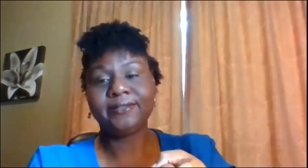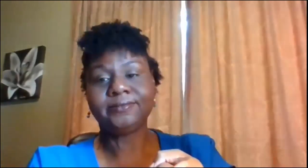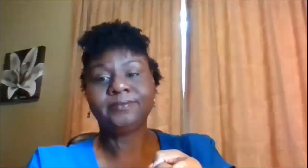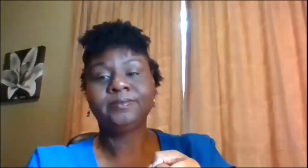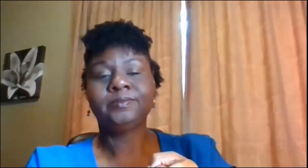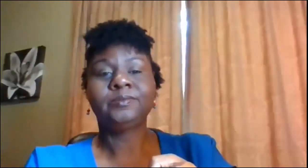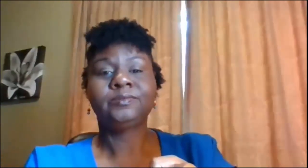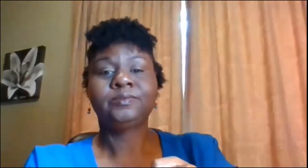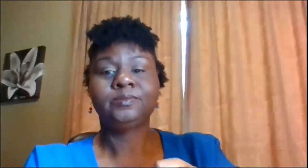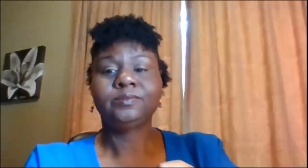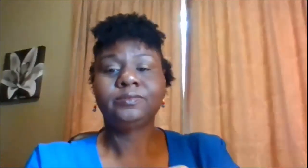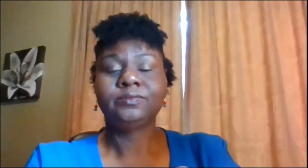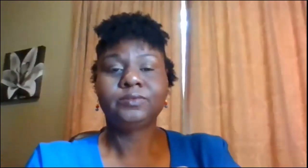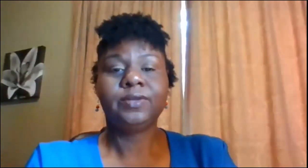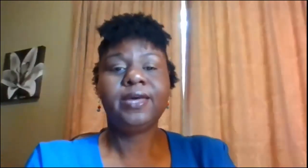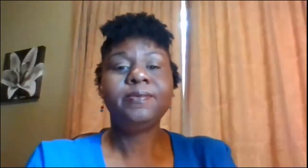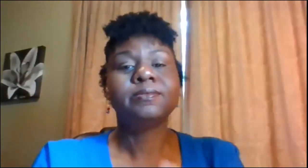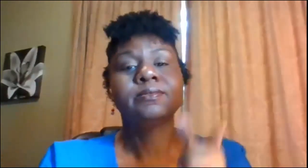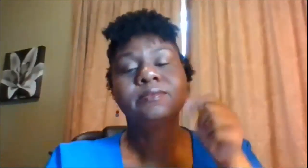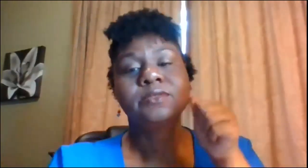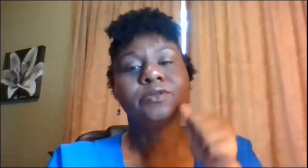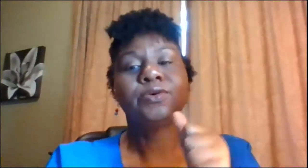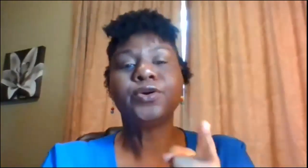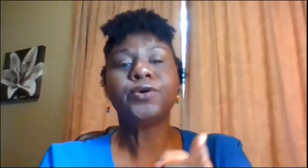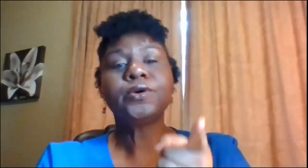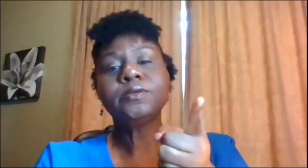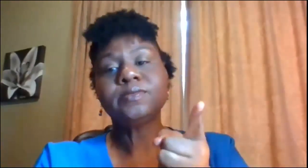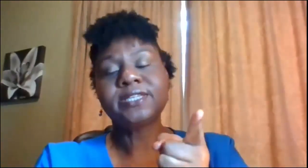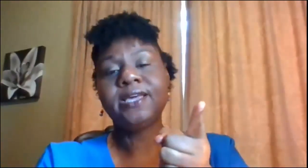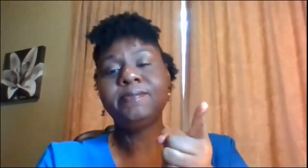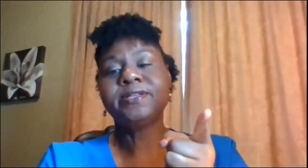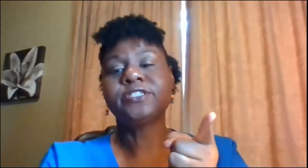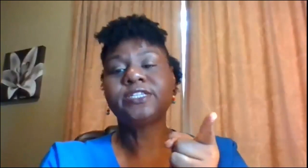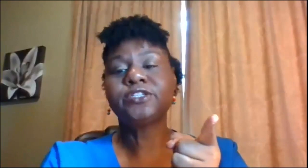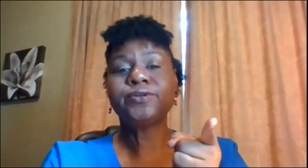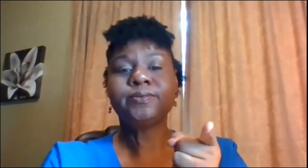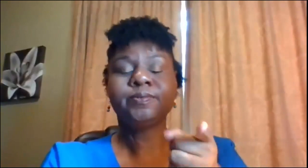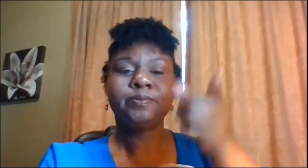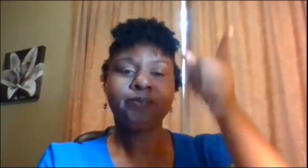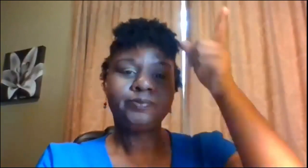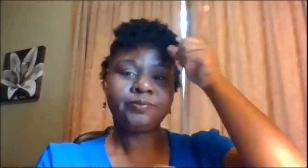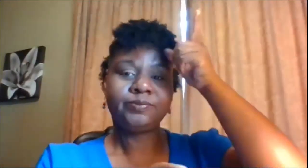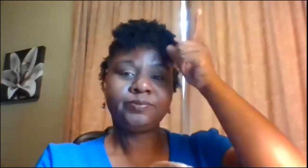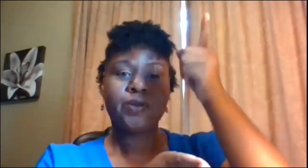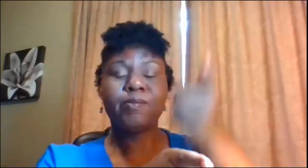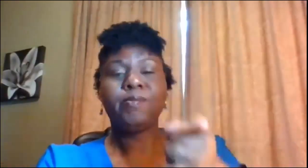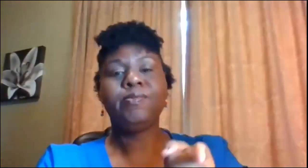same okay so girl same your sister brother